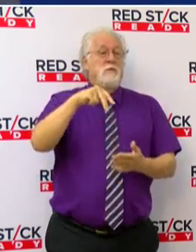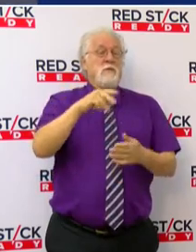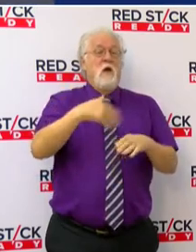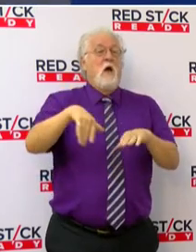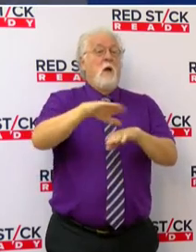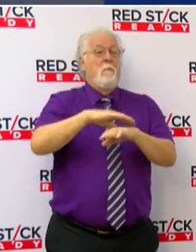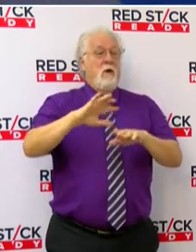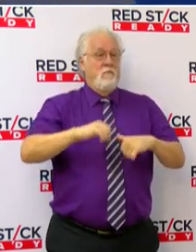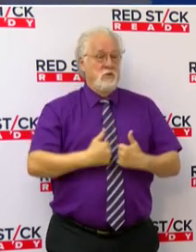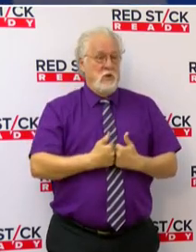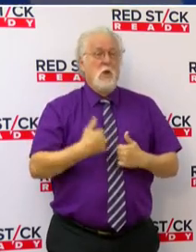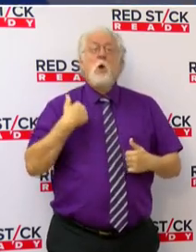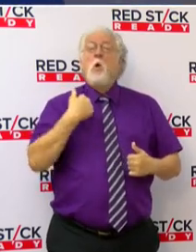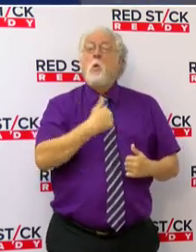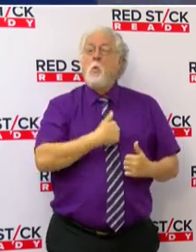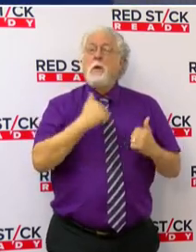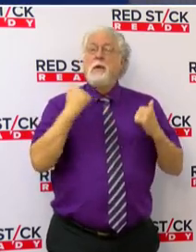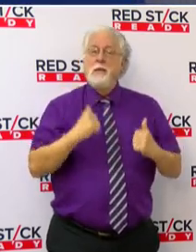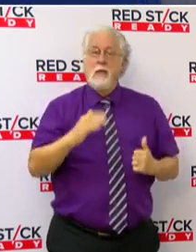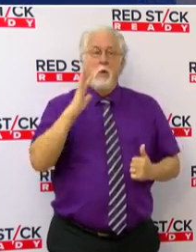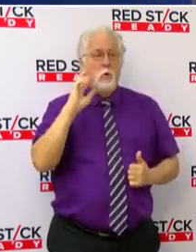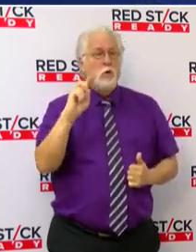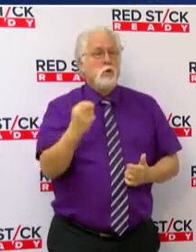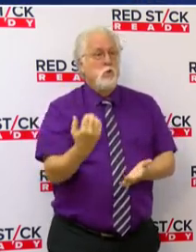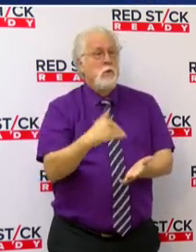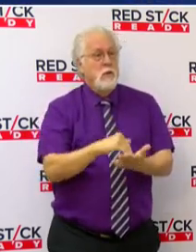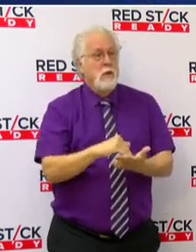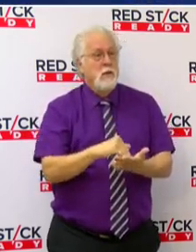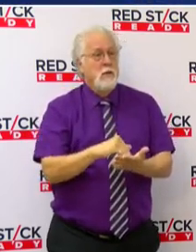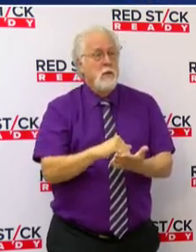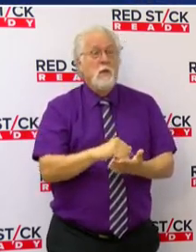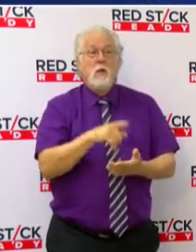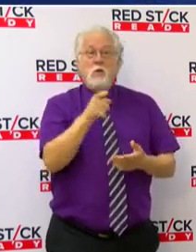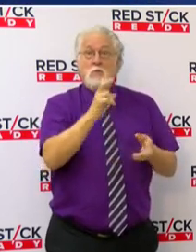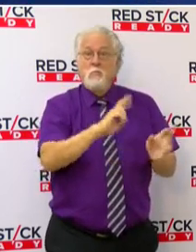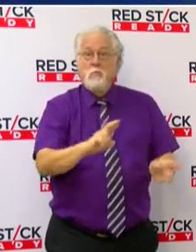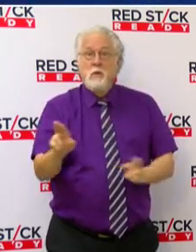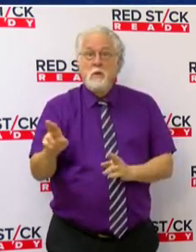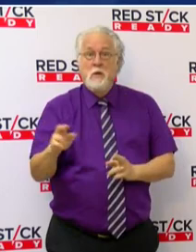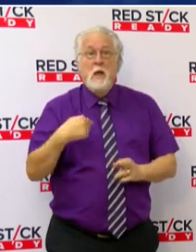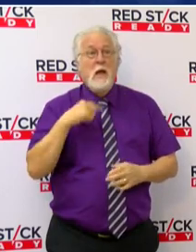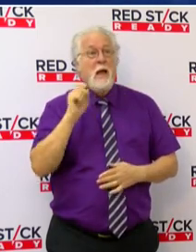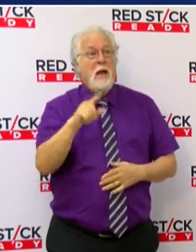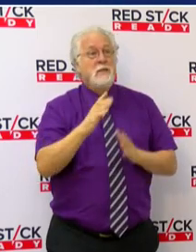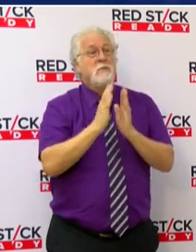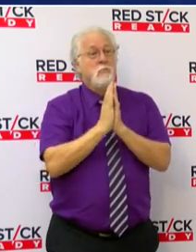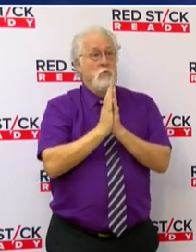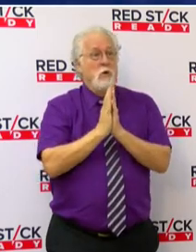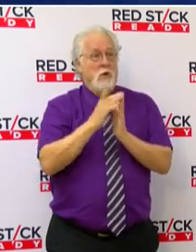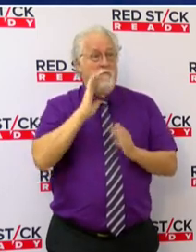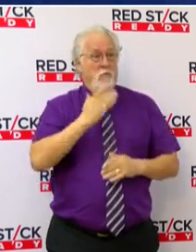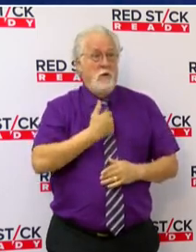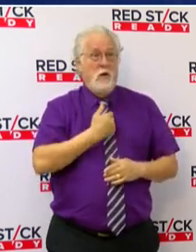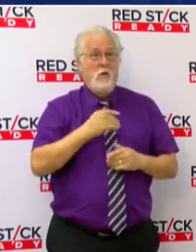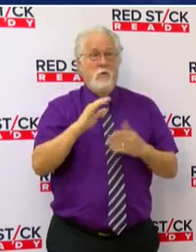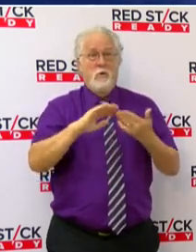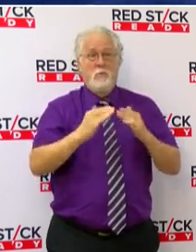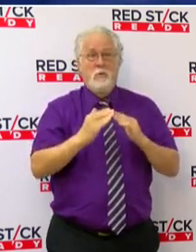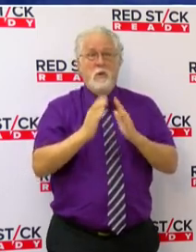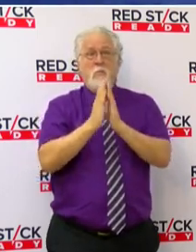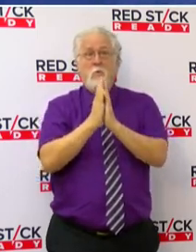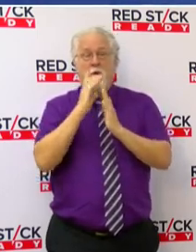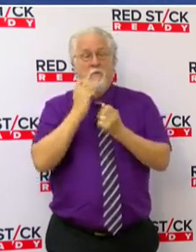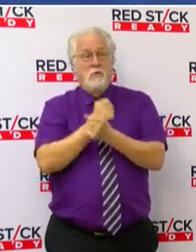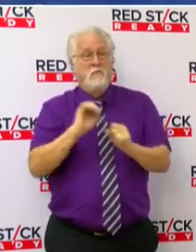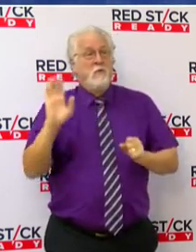And we can and we will do it again. As you prepare, I ask that you pray for our community. Pray for the